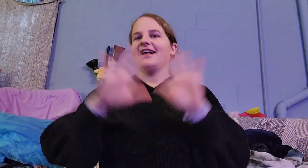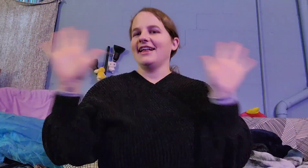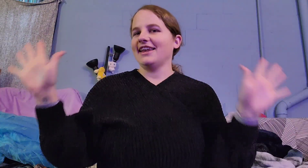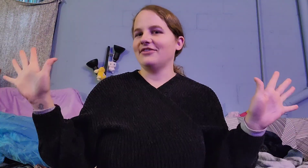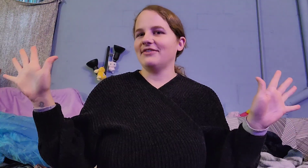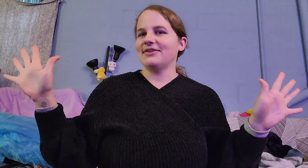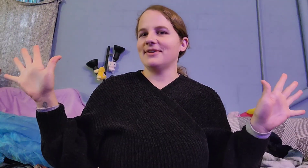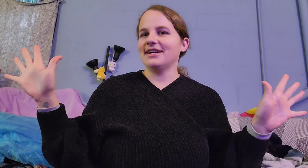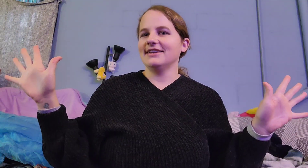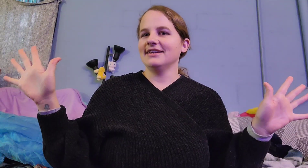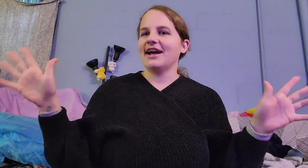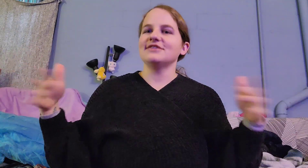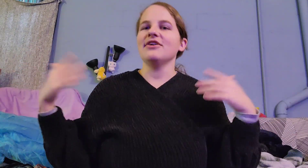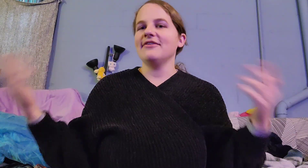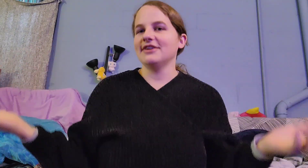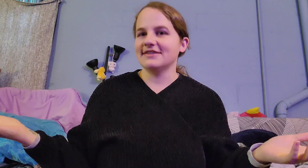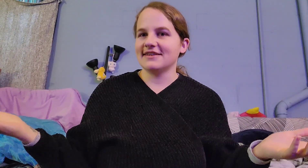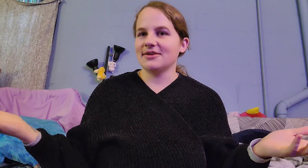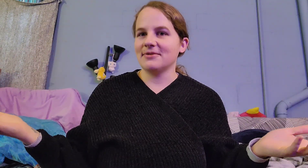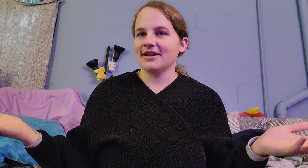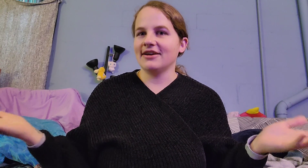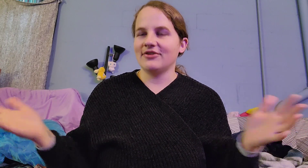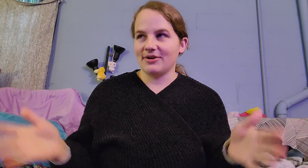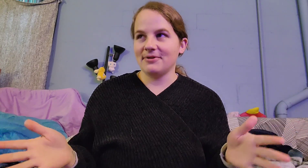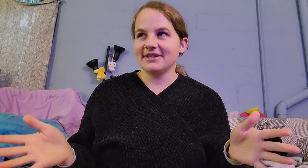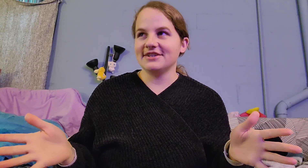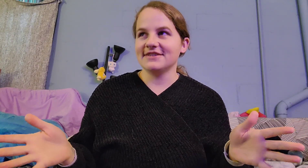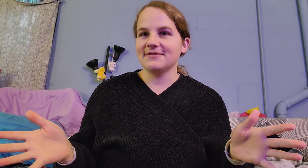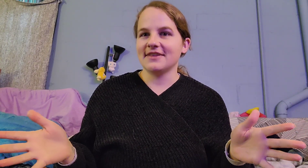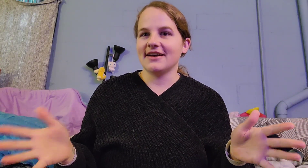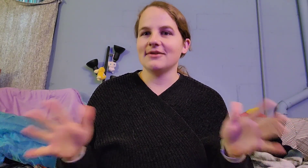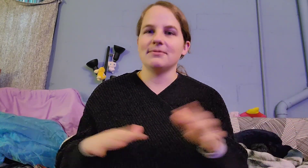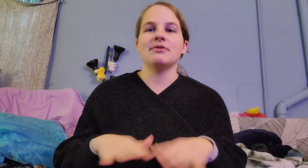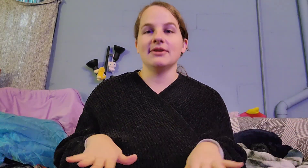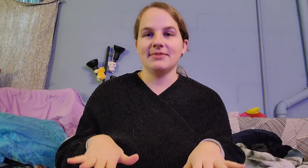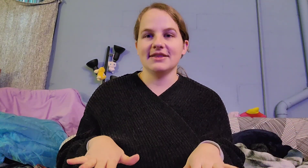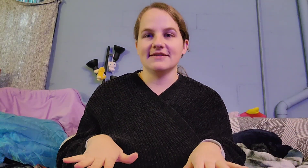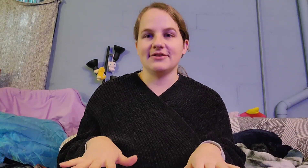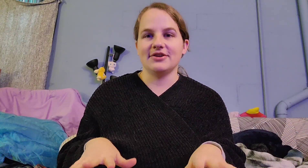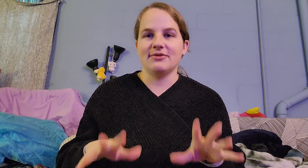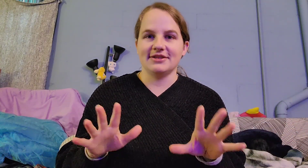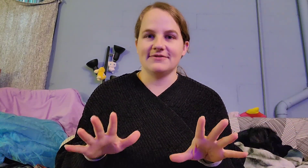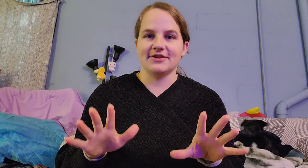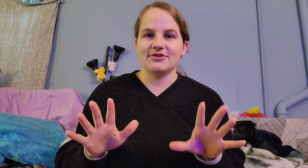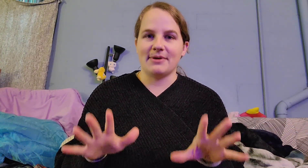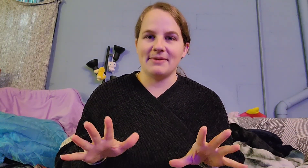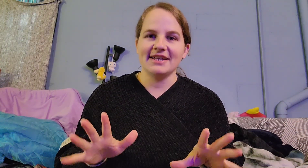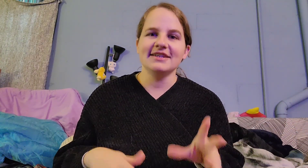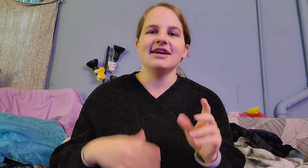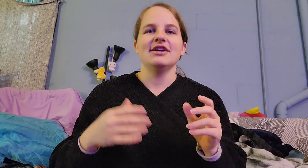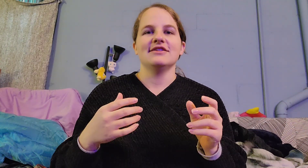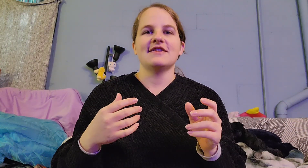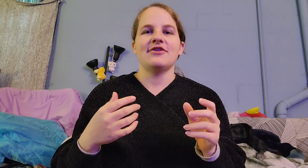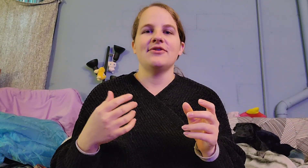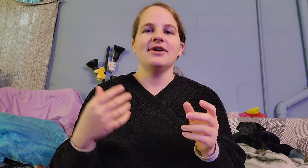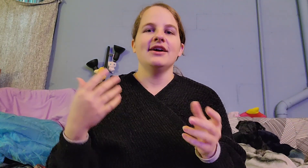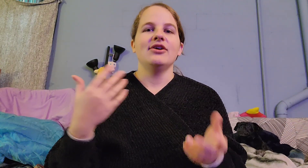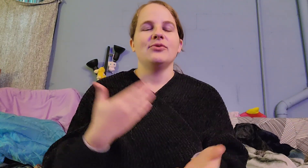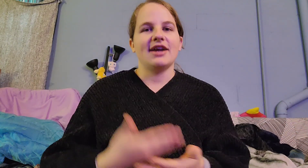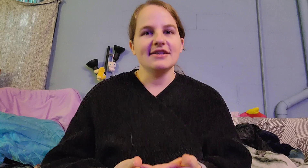Hello everyone! I don't have a good setup right now, I apologize for that, but I want to make this video while it's fresh on my mind. So when I